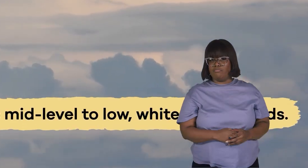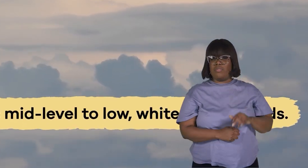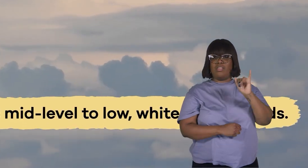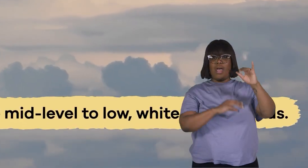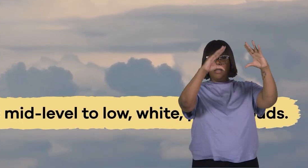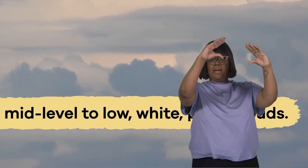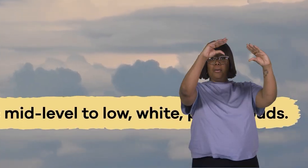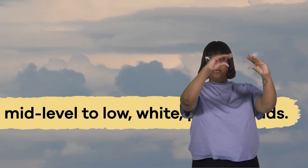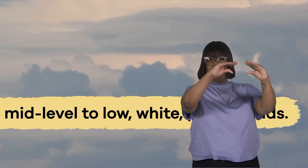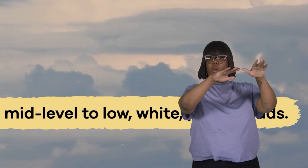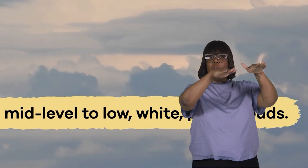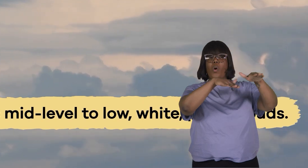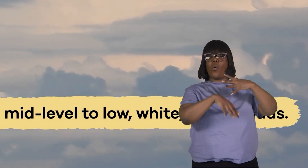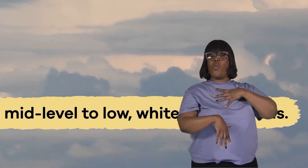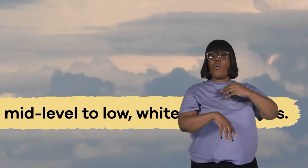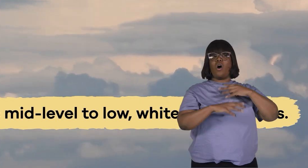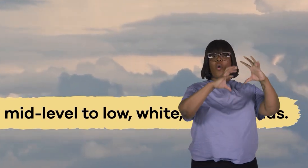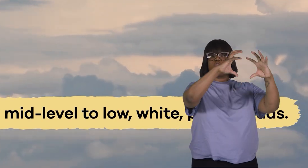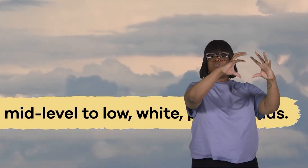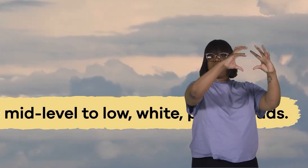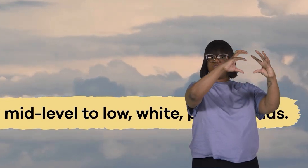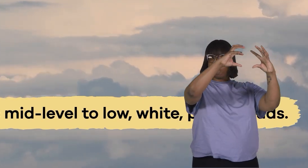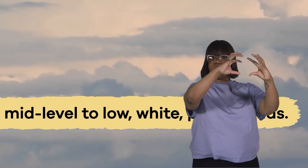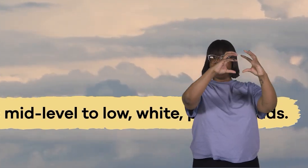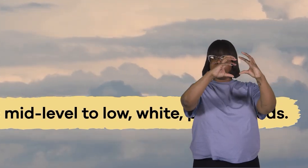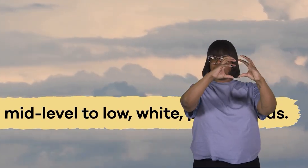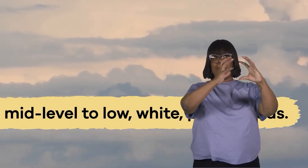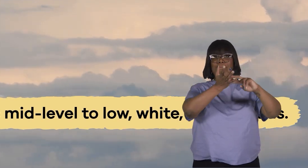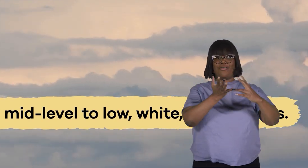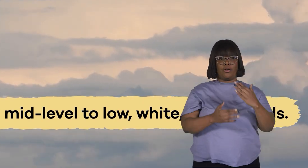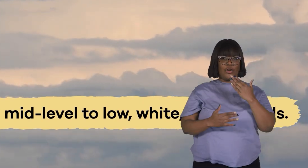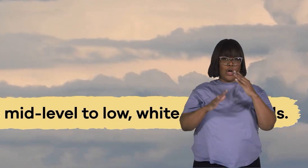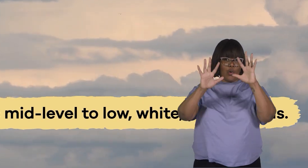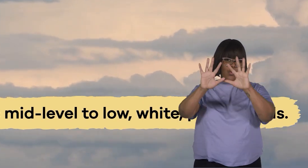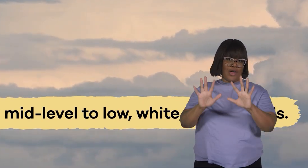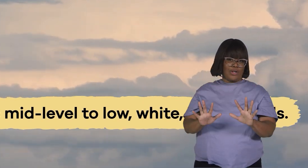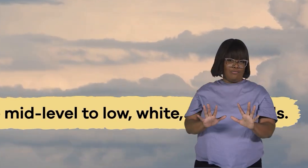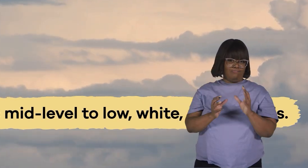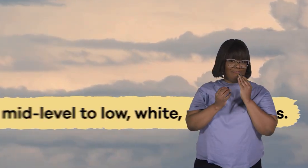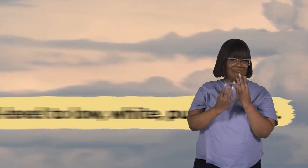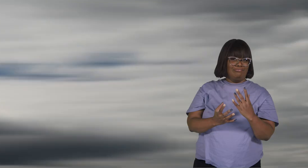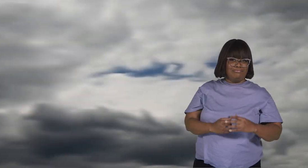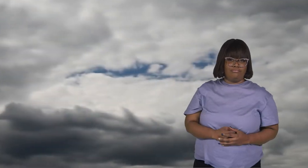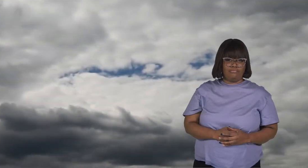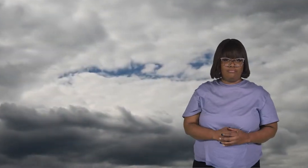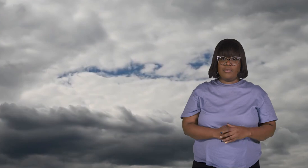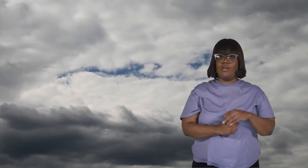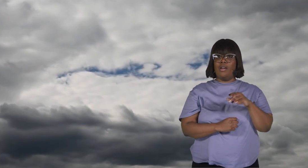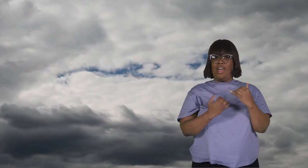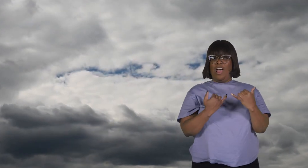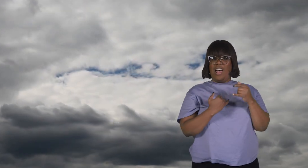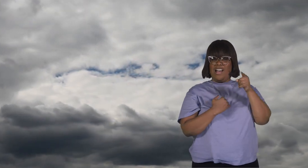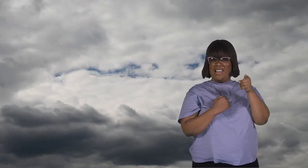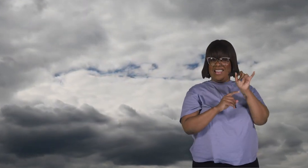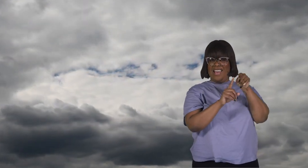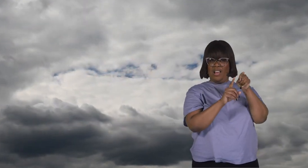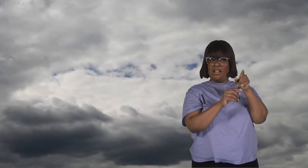mid-level to low, white, puffy clouds that indicate good weather. And last, but definitely not least,